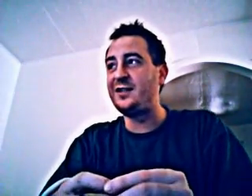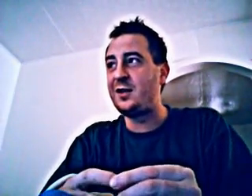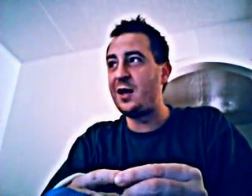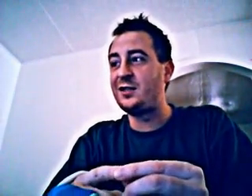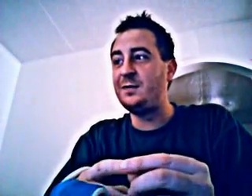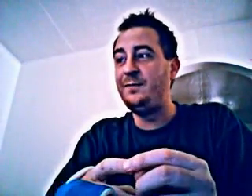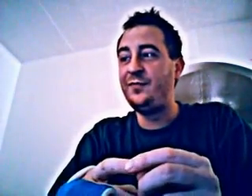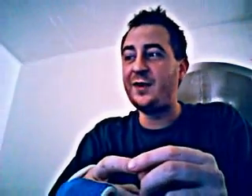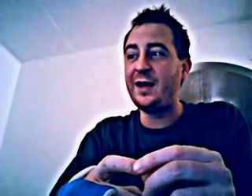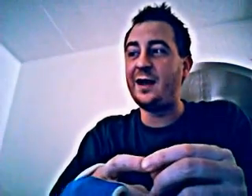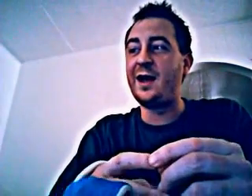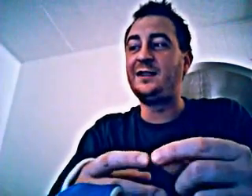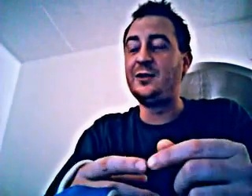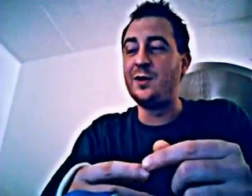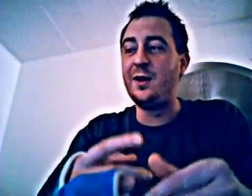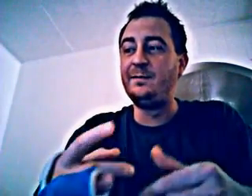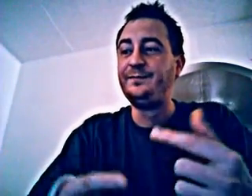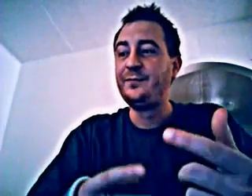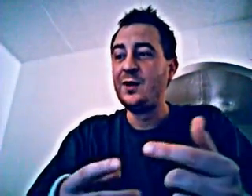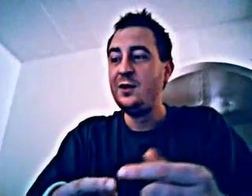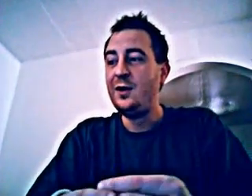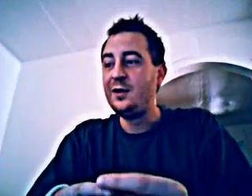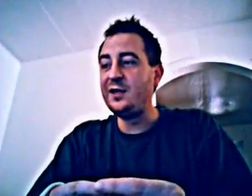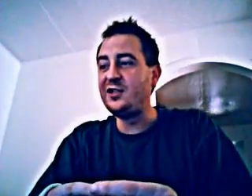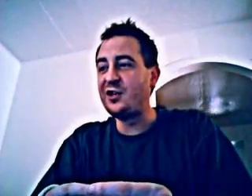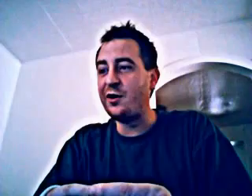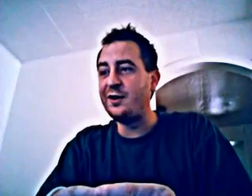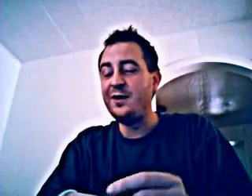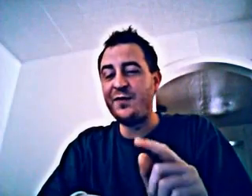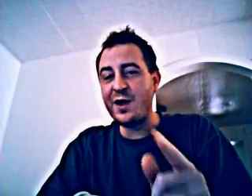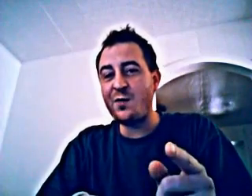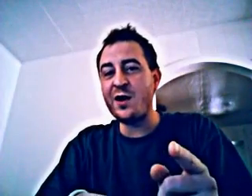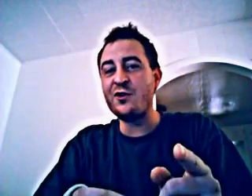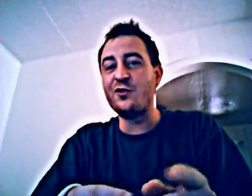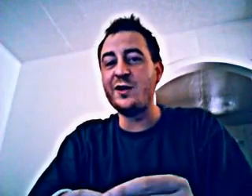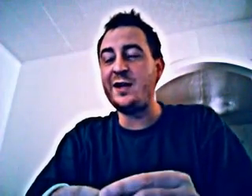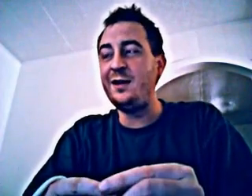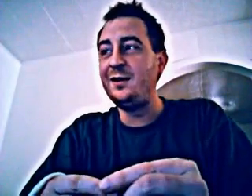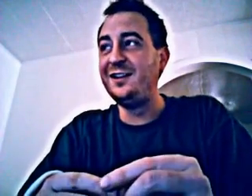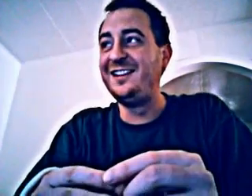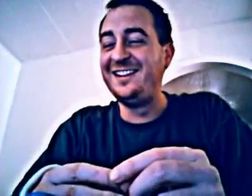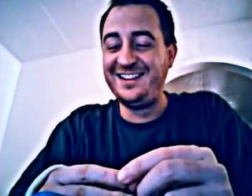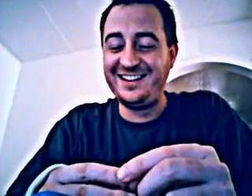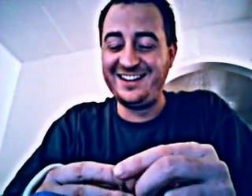that's a custom that I'd like to, um, get started. If you're not wearing green, uh,